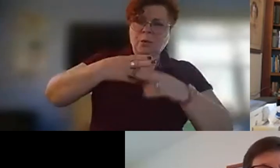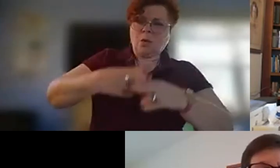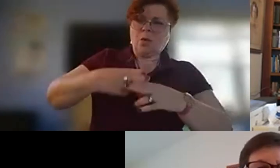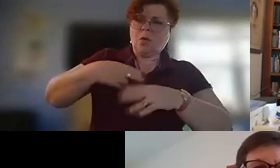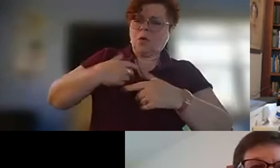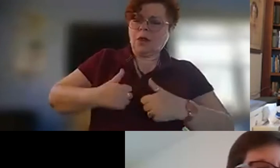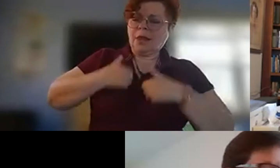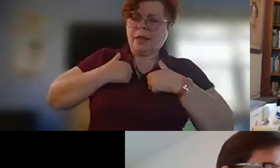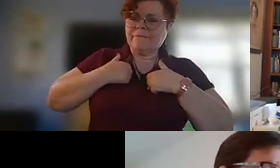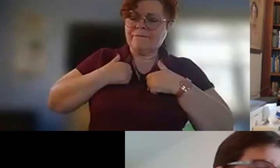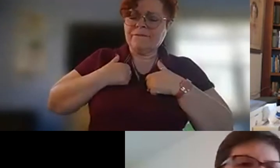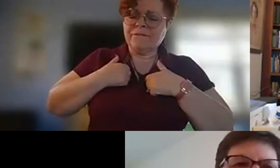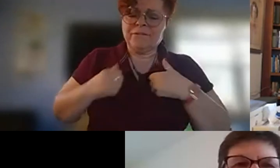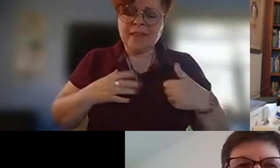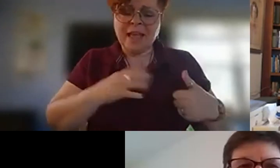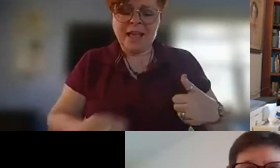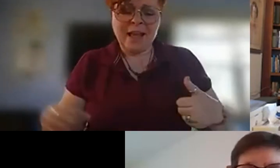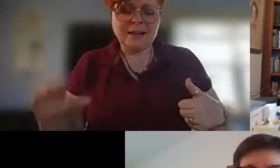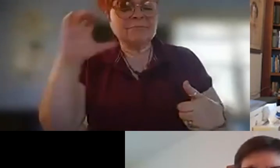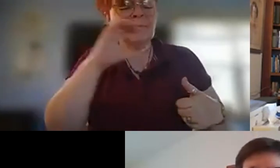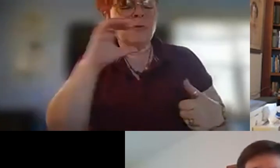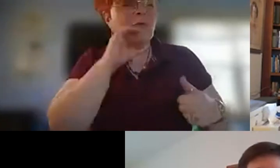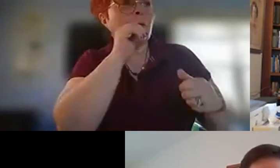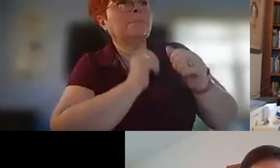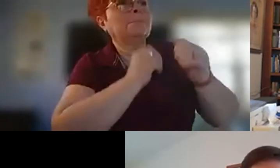peace from sky and land